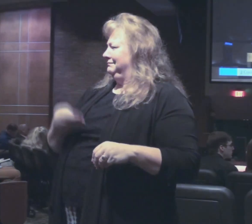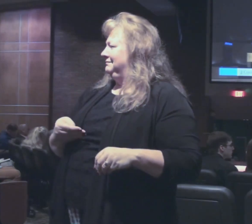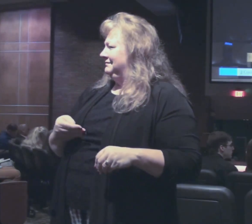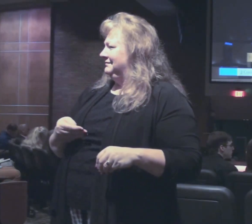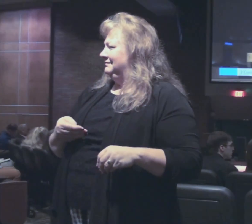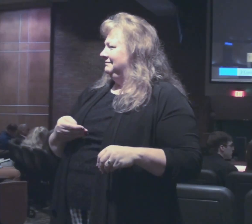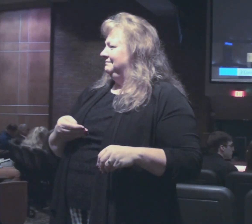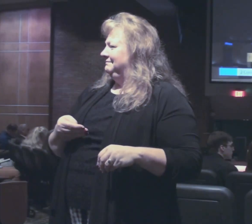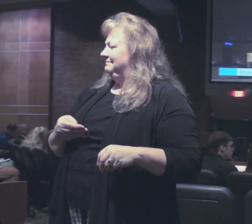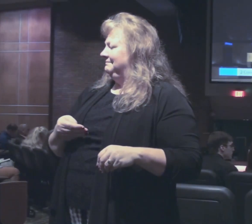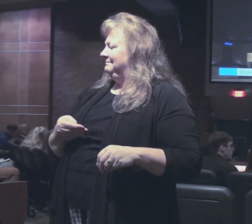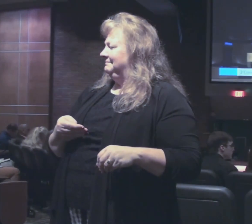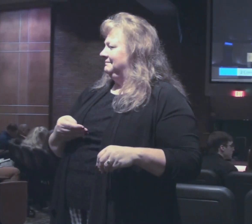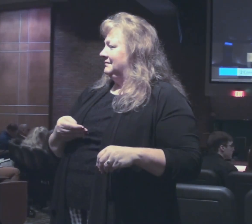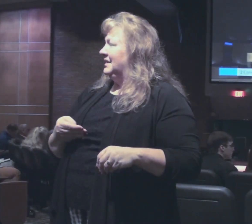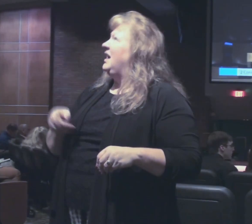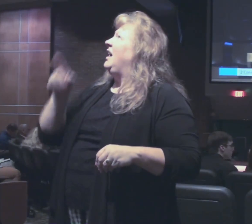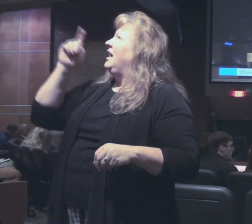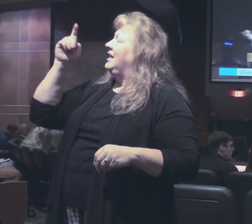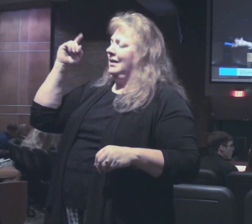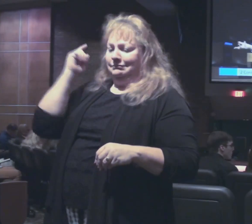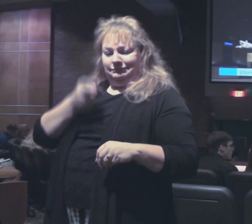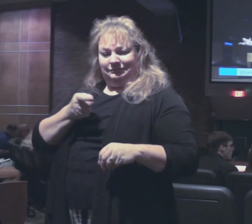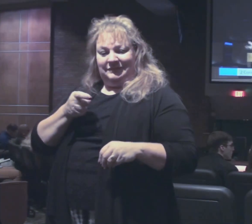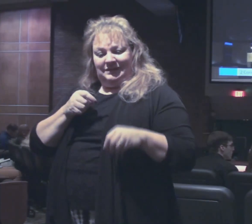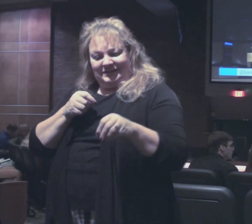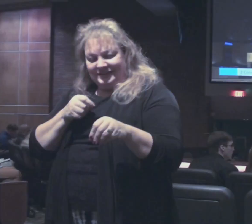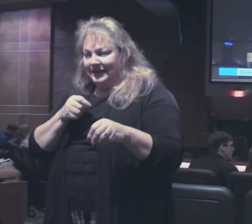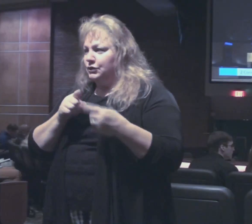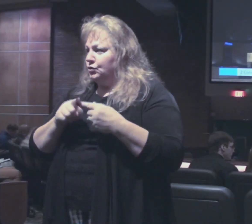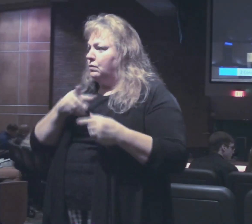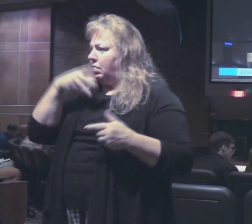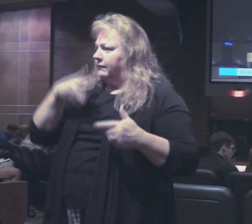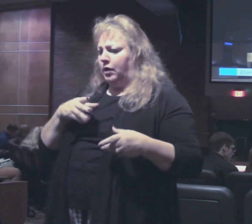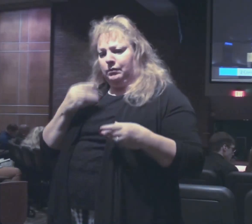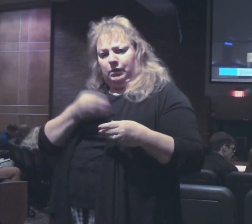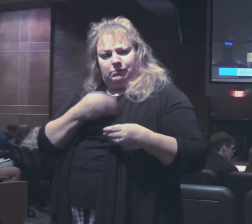from God he's the one who supplies seed to the sower